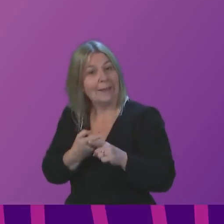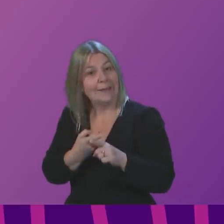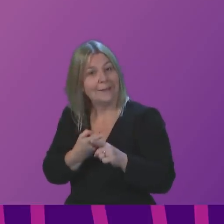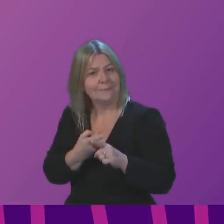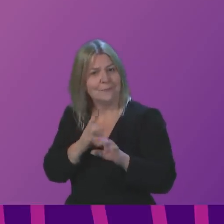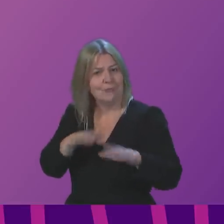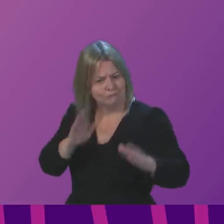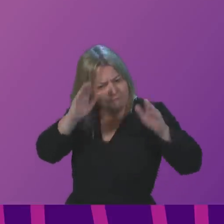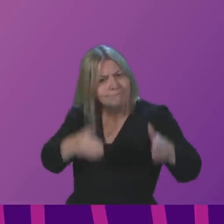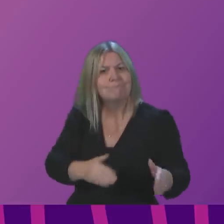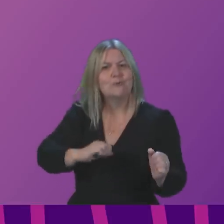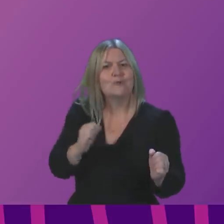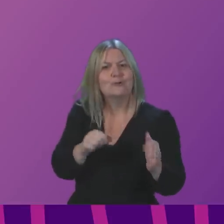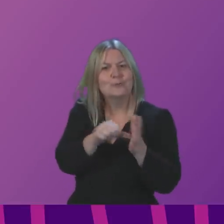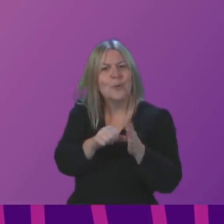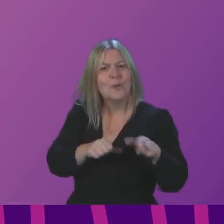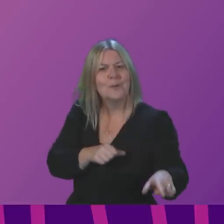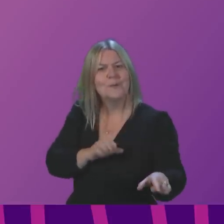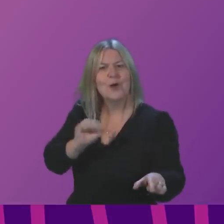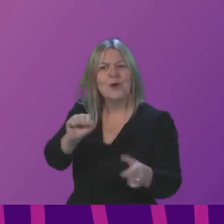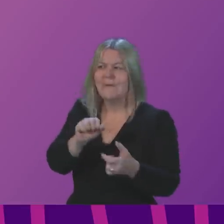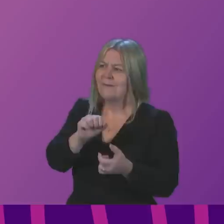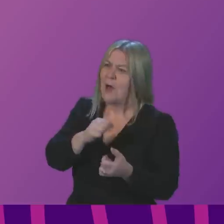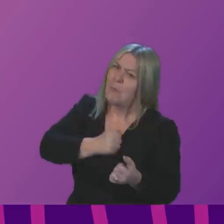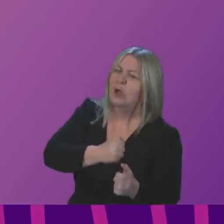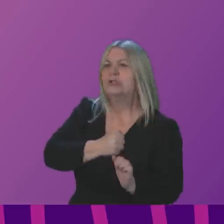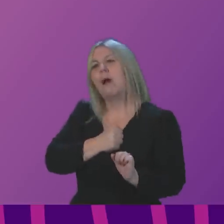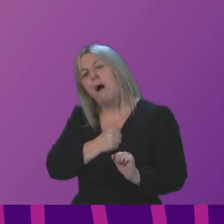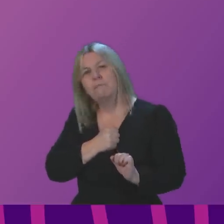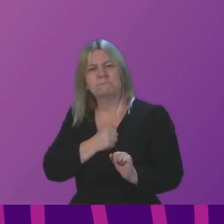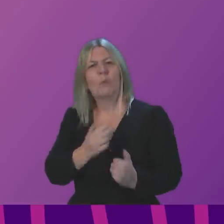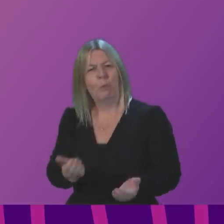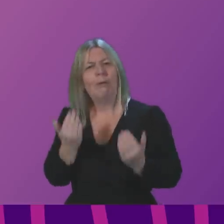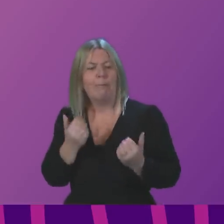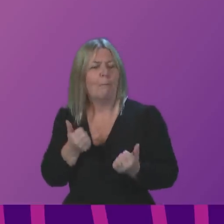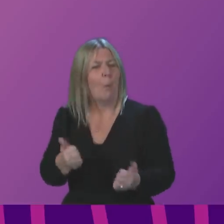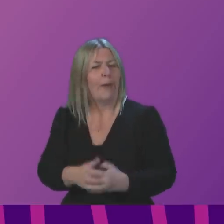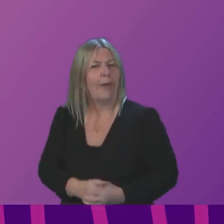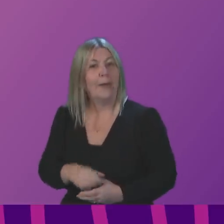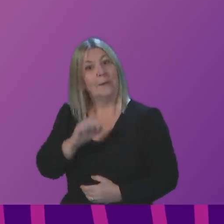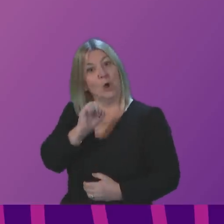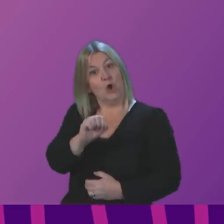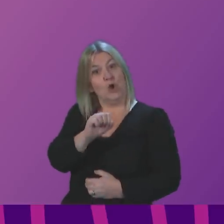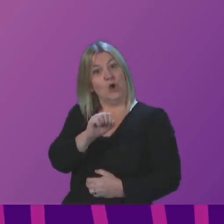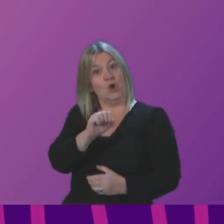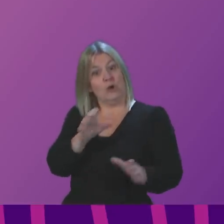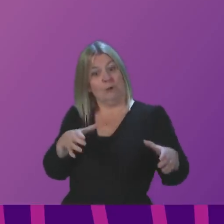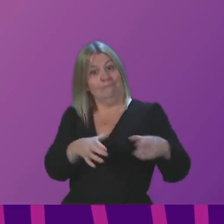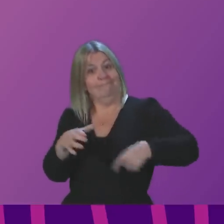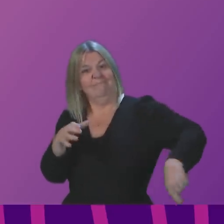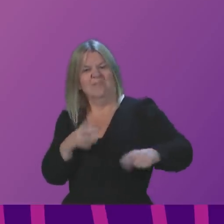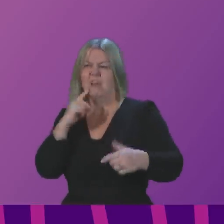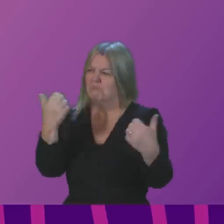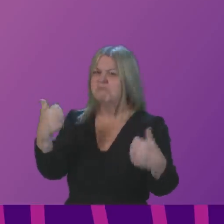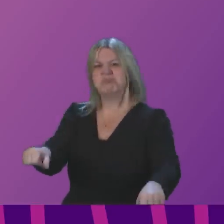While her apology is very welcome, and her backbenchers are shouting it's solved, her